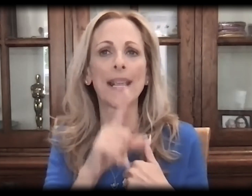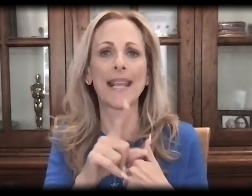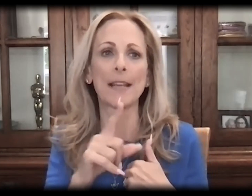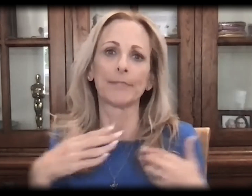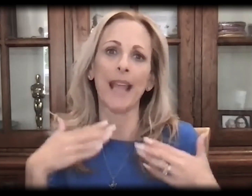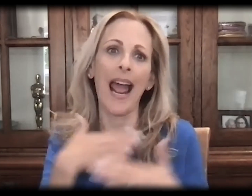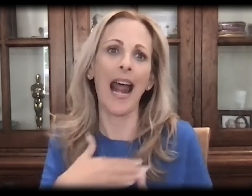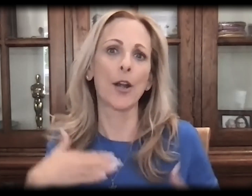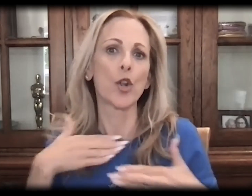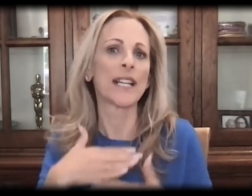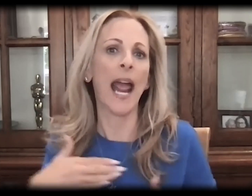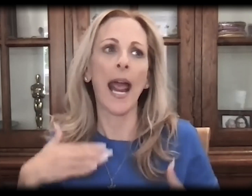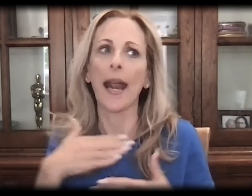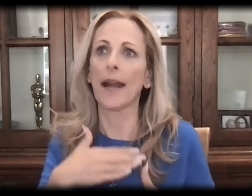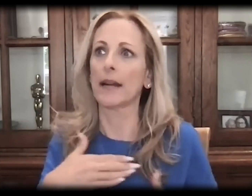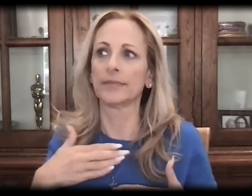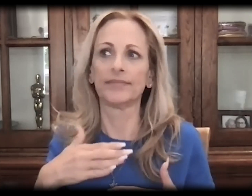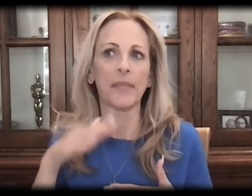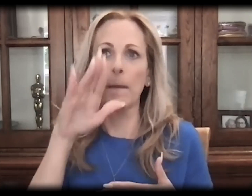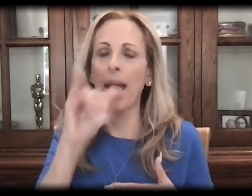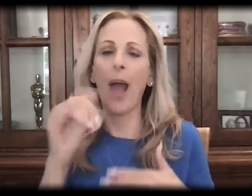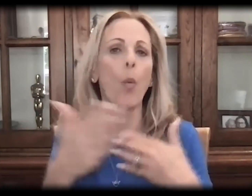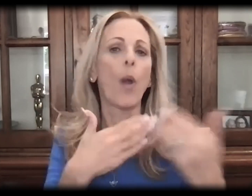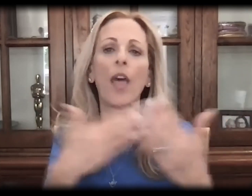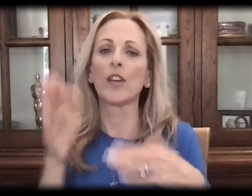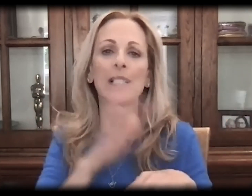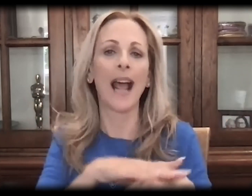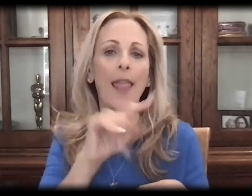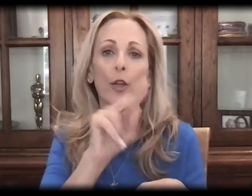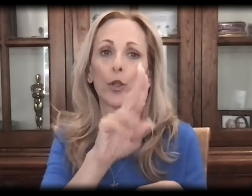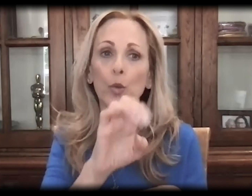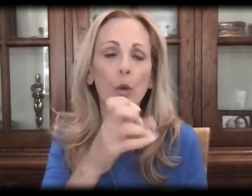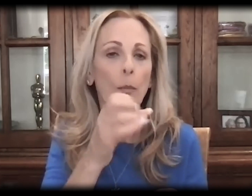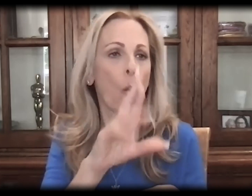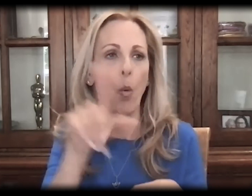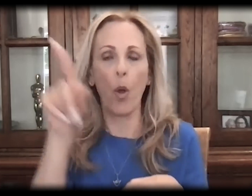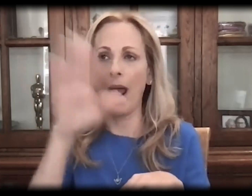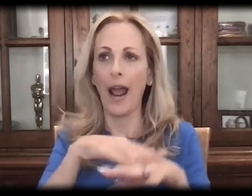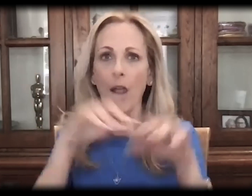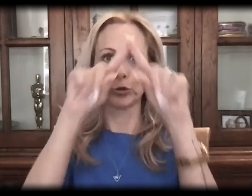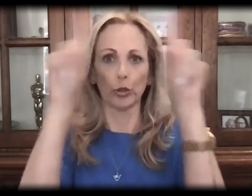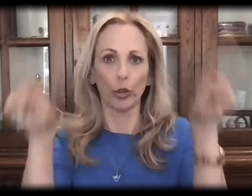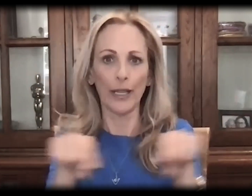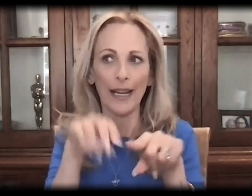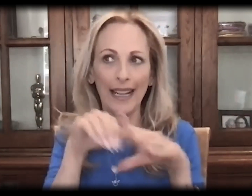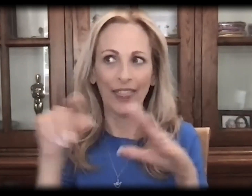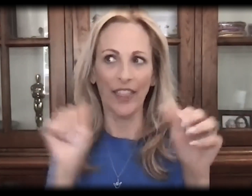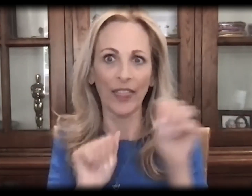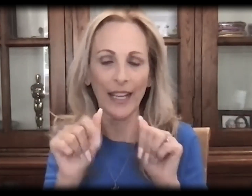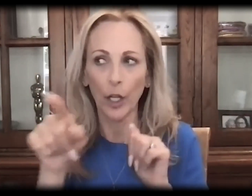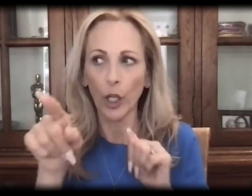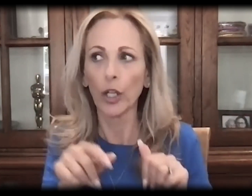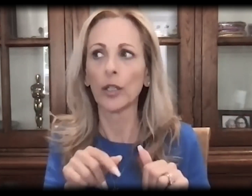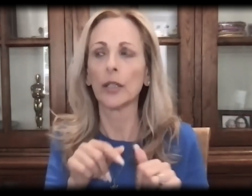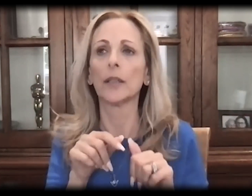I would be entertained by whatever it was that was on the tube or on the screen in the theatre.